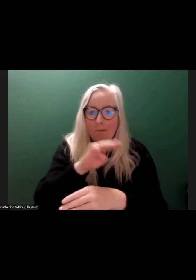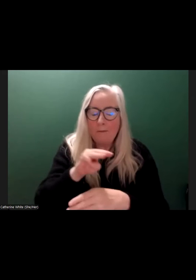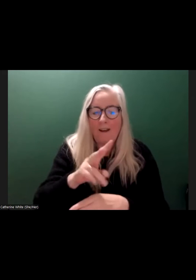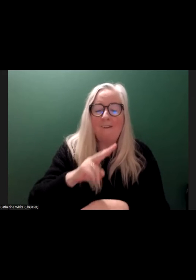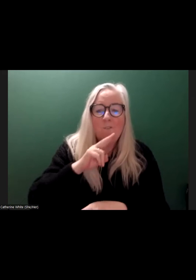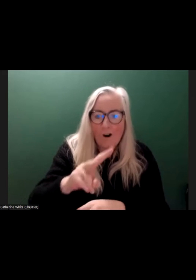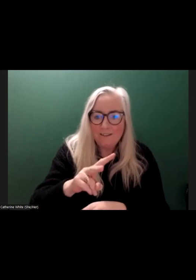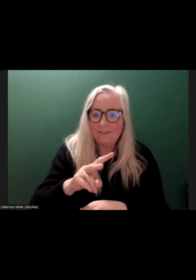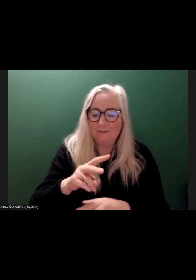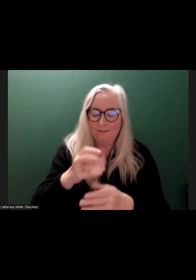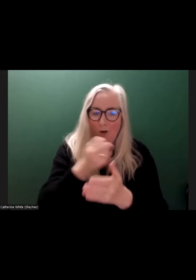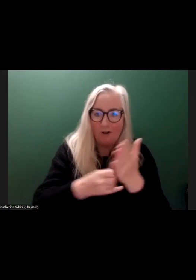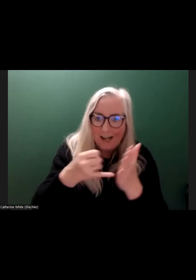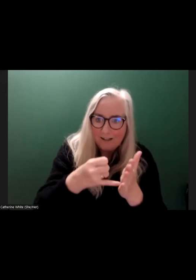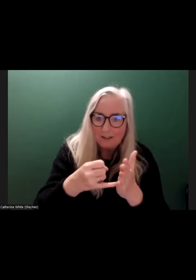agency